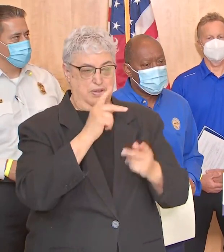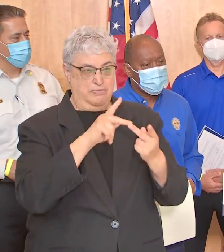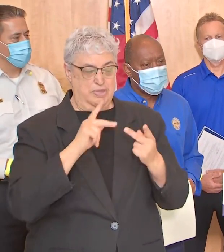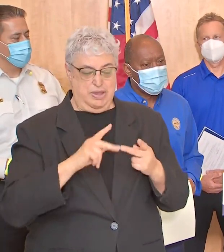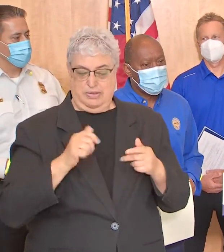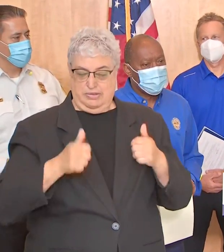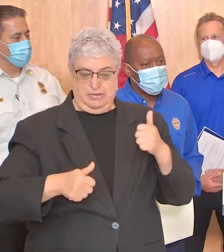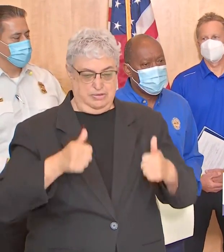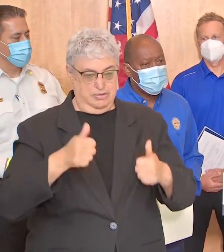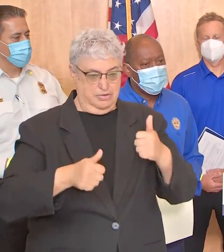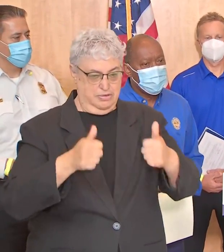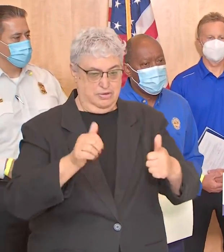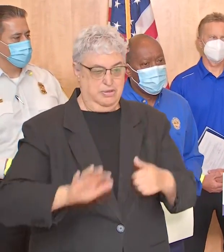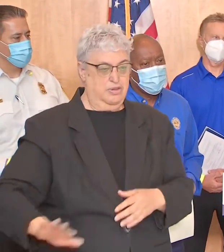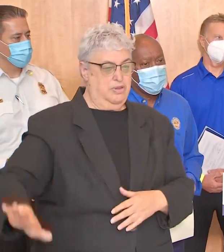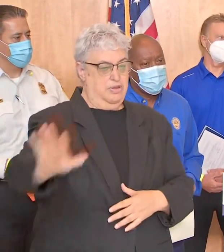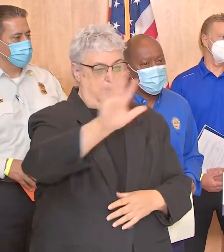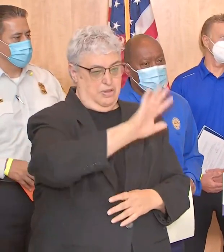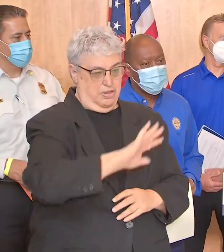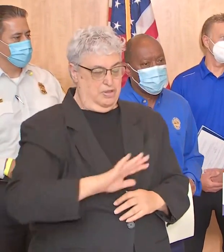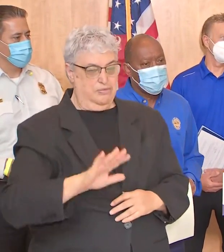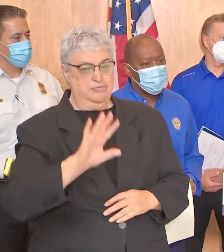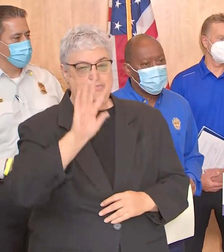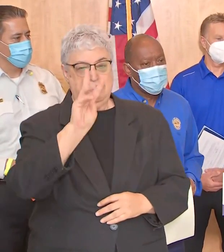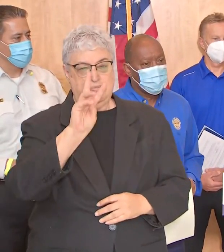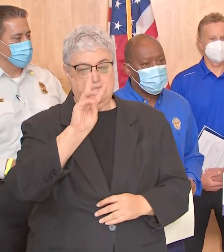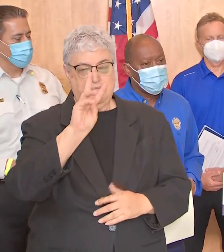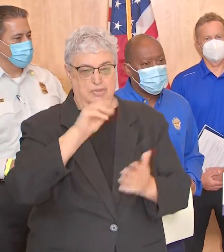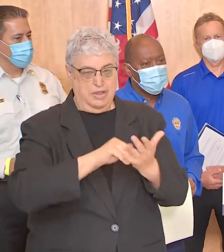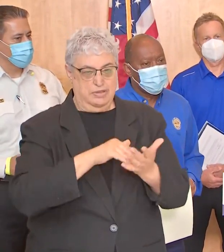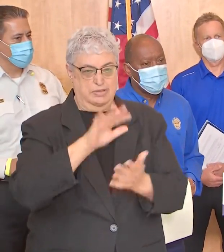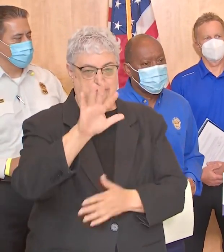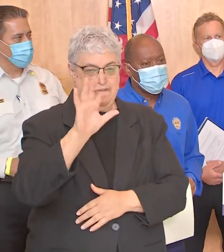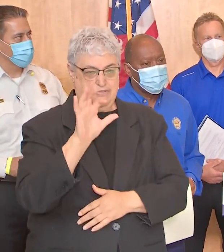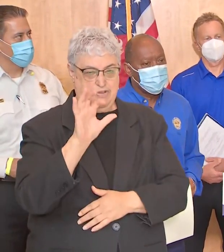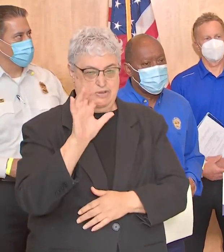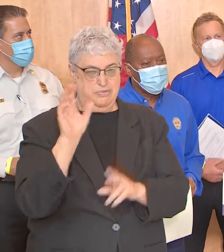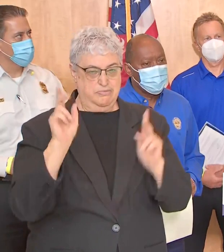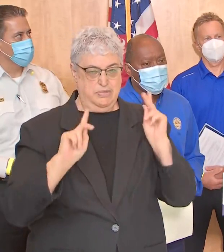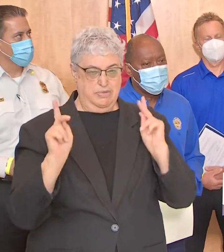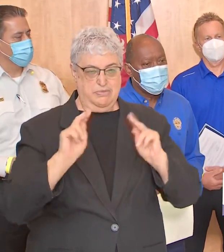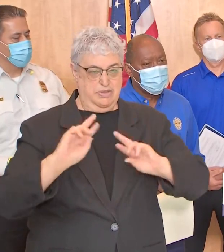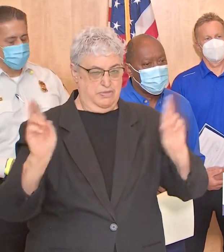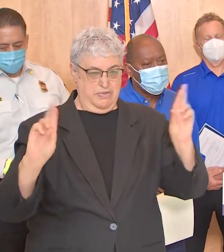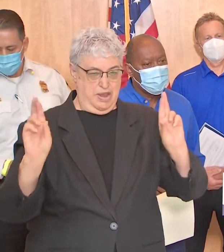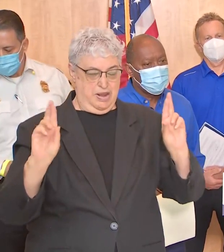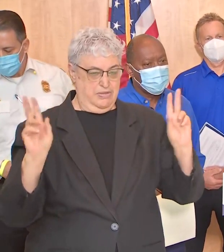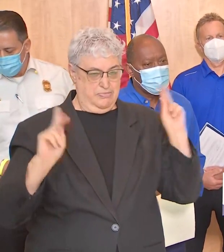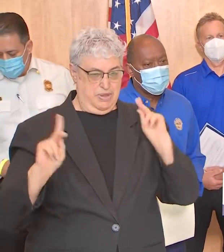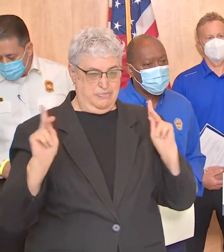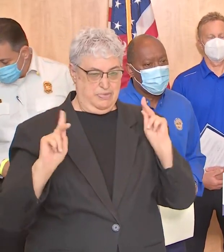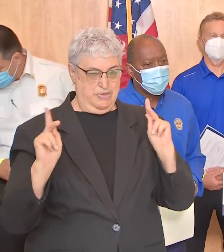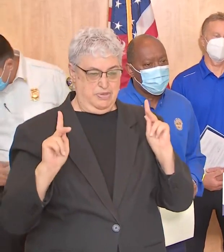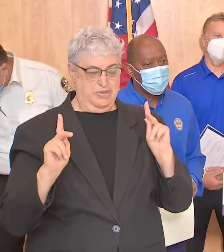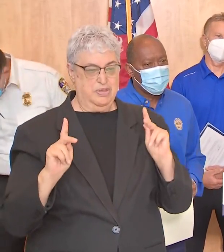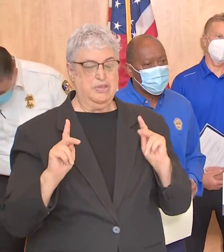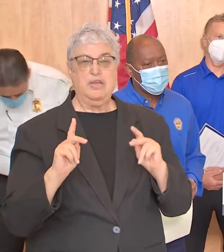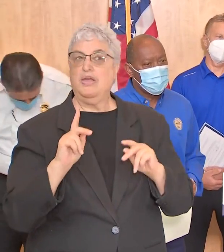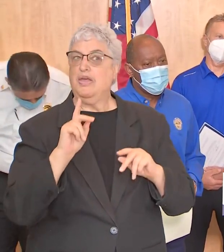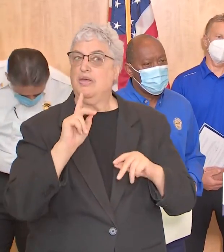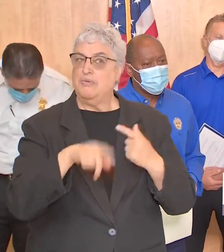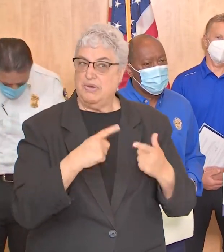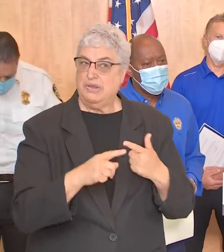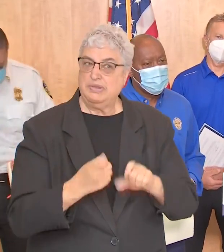ready to respond we have more than 6,500 resources ready to restore service when it is safe to do so